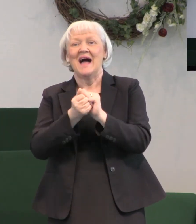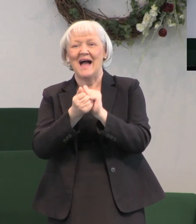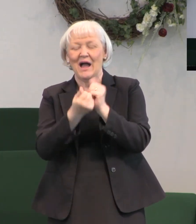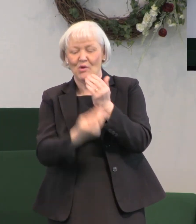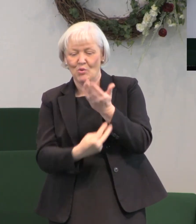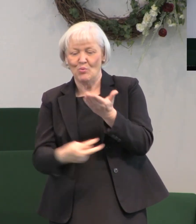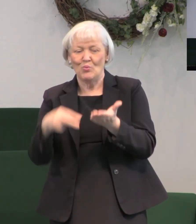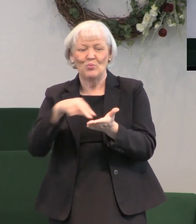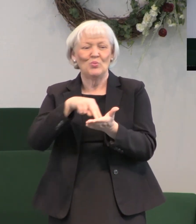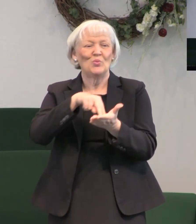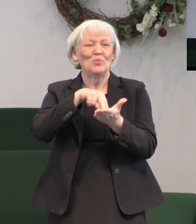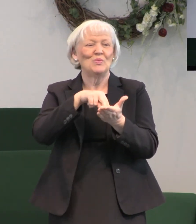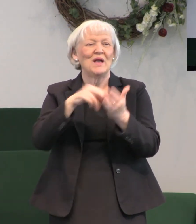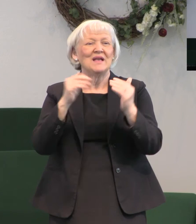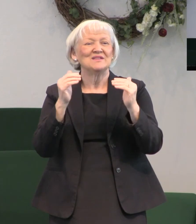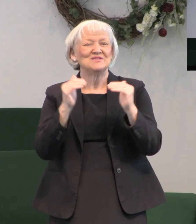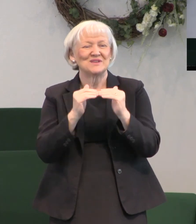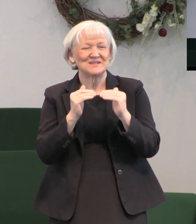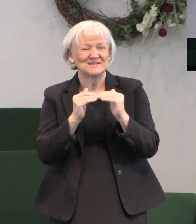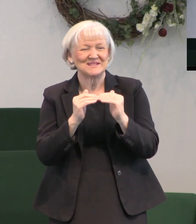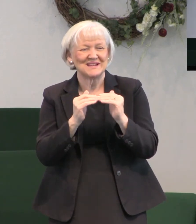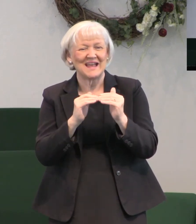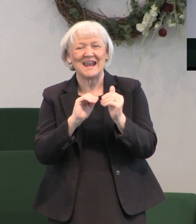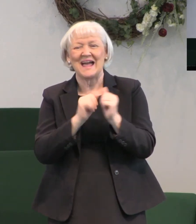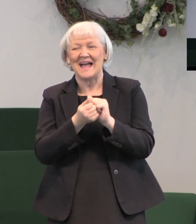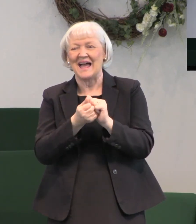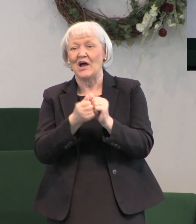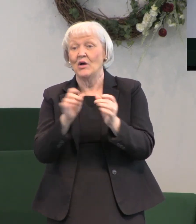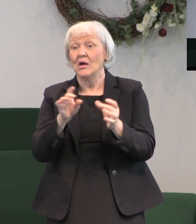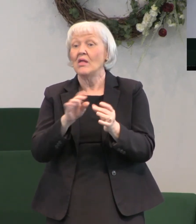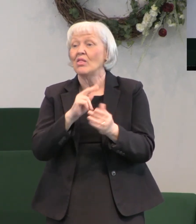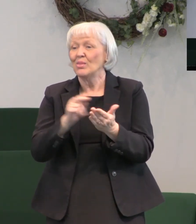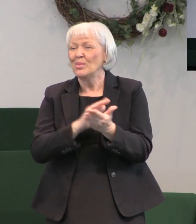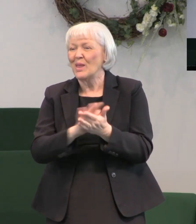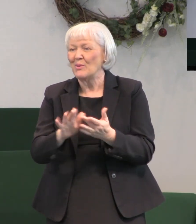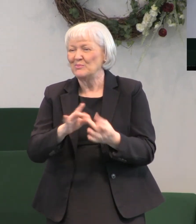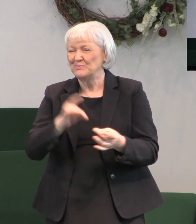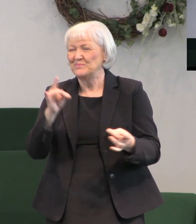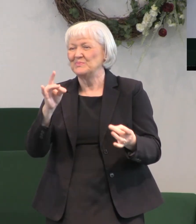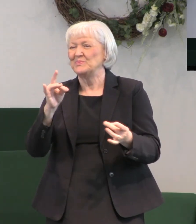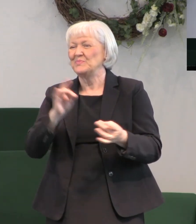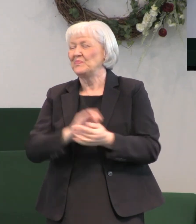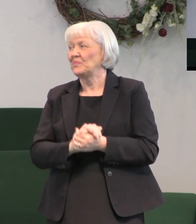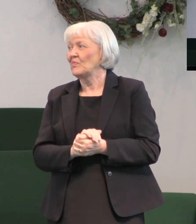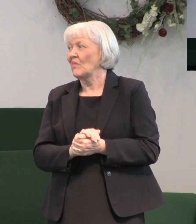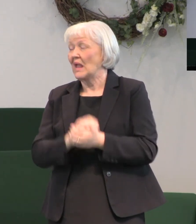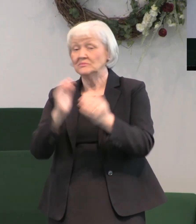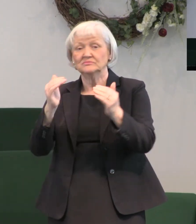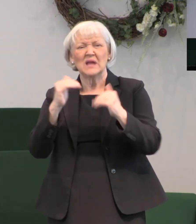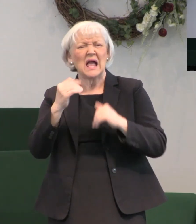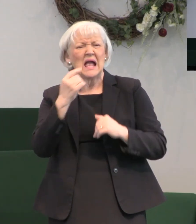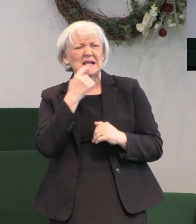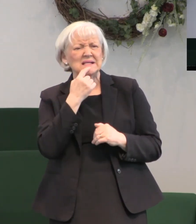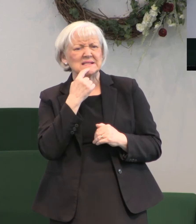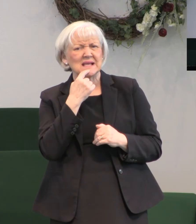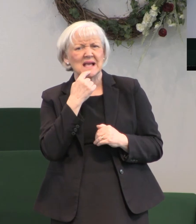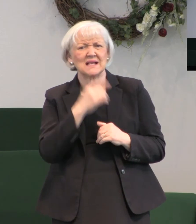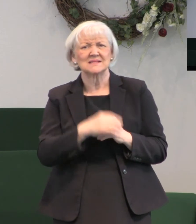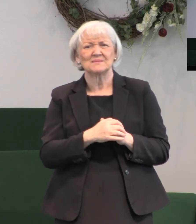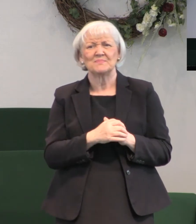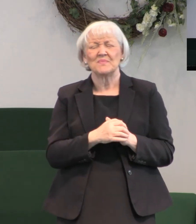Jesus was justified by the Spirit, by the Holy Spirit. Then it says that He was seen